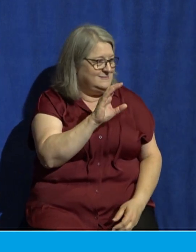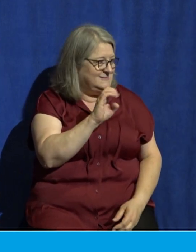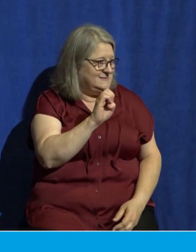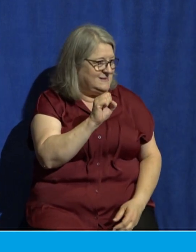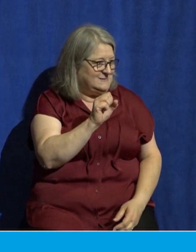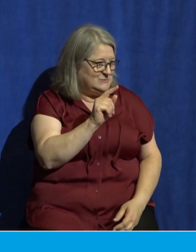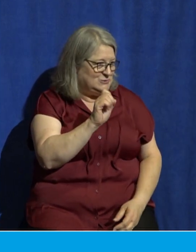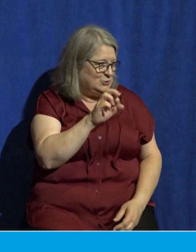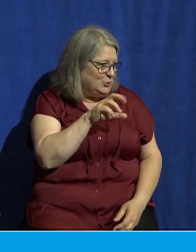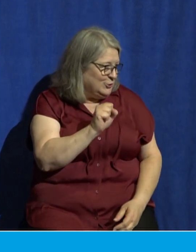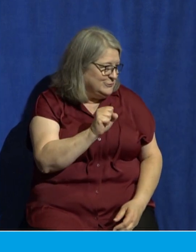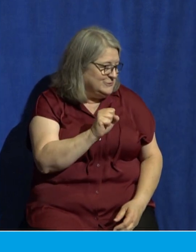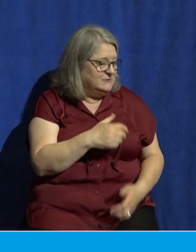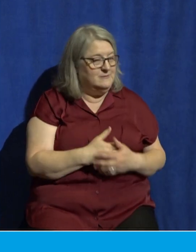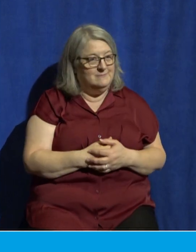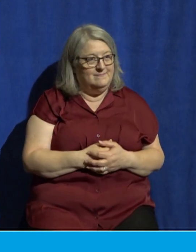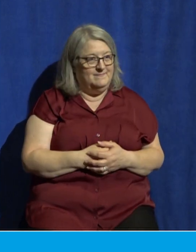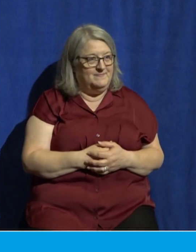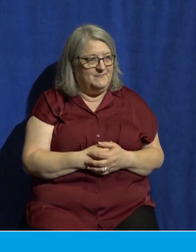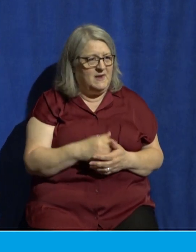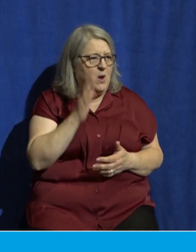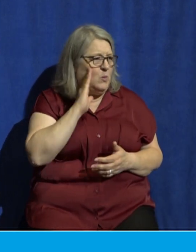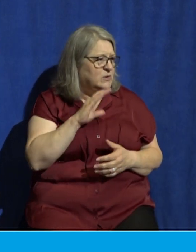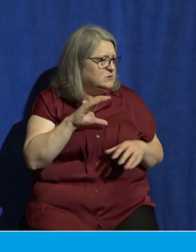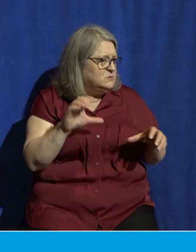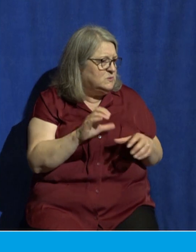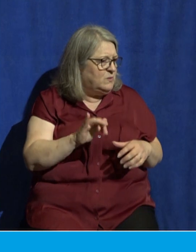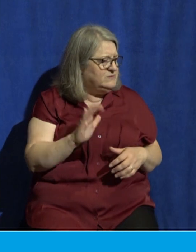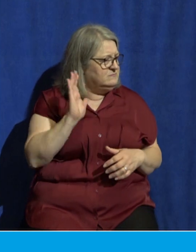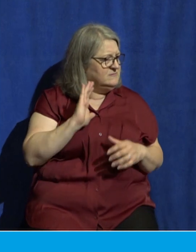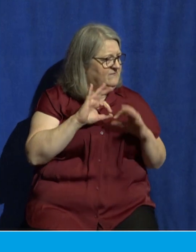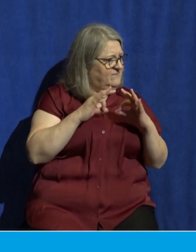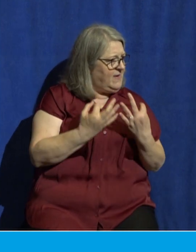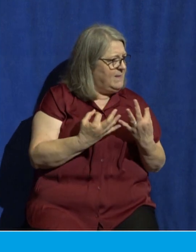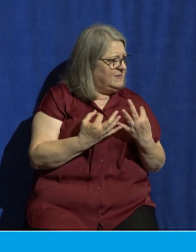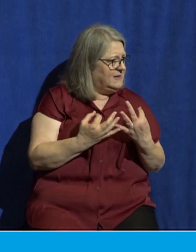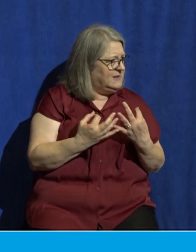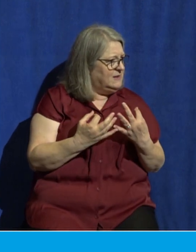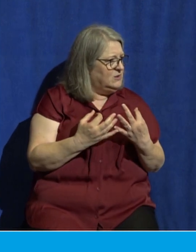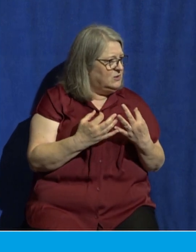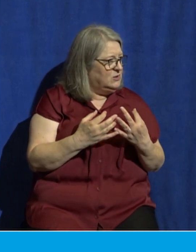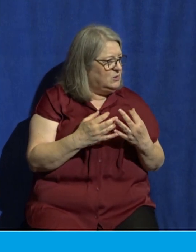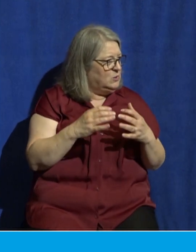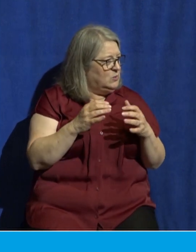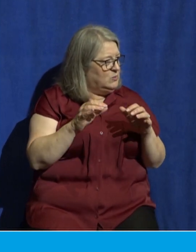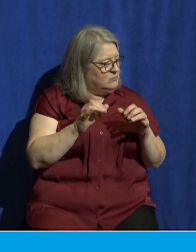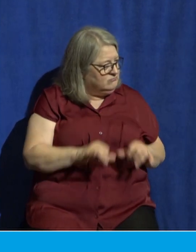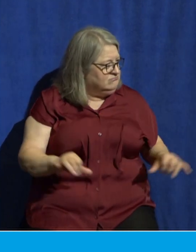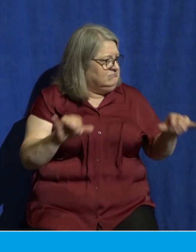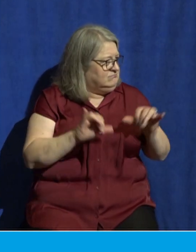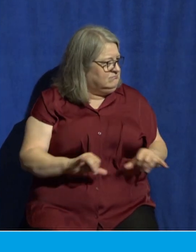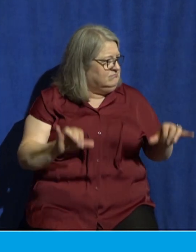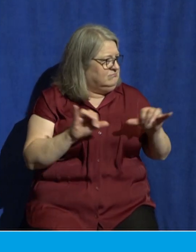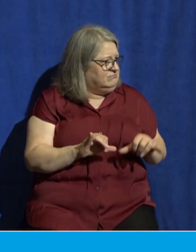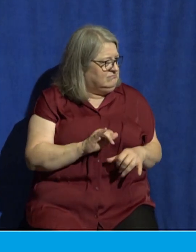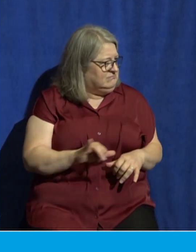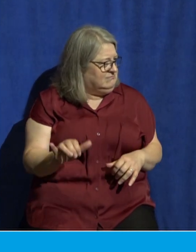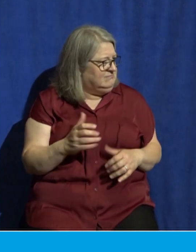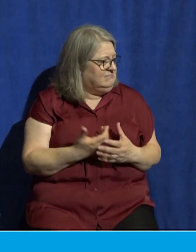I'm still gonna do these ancestral rituals just in case and you fall prey to all